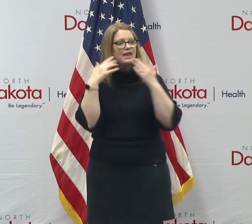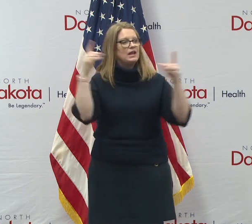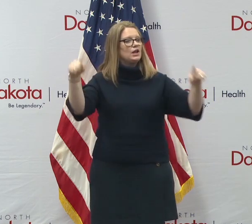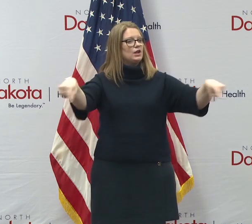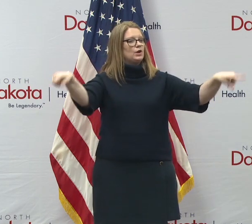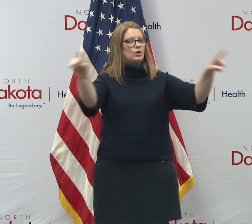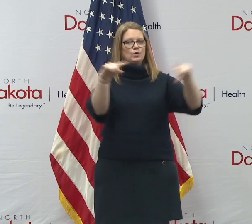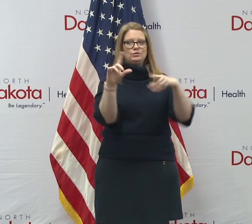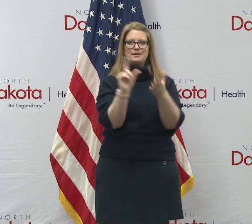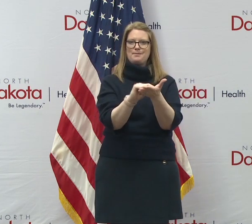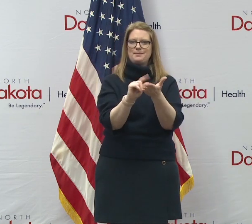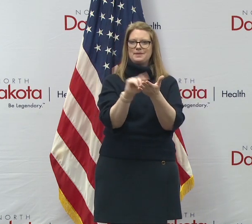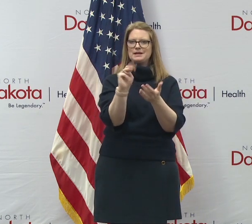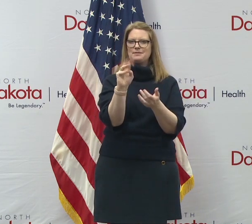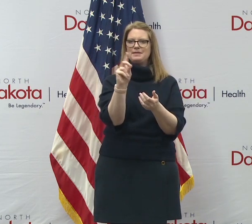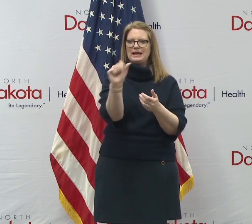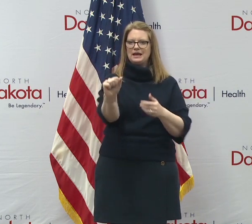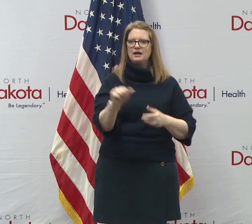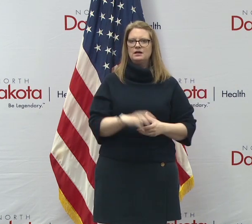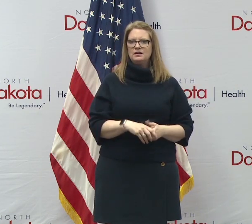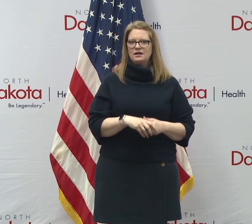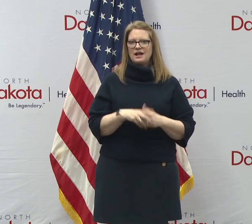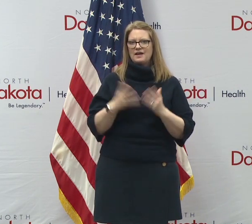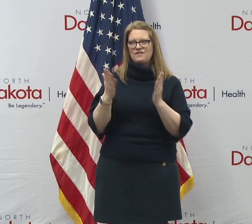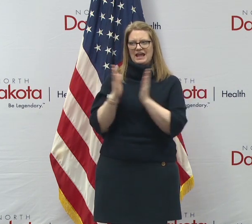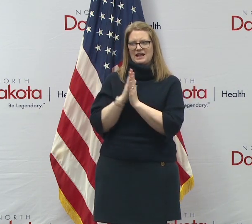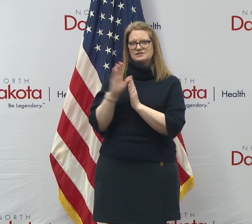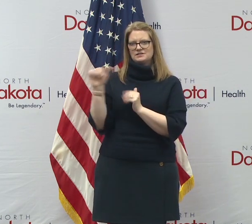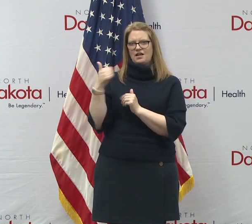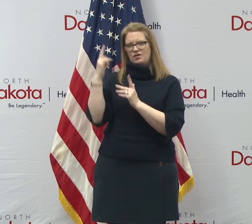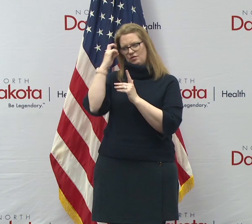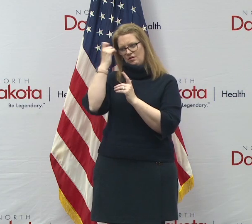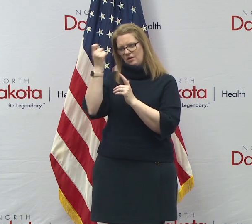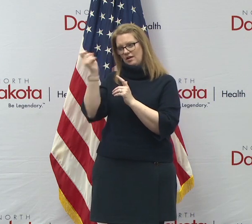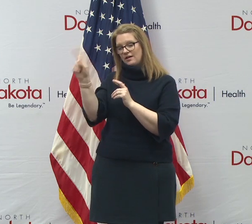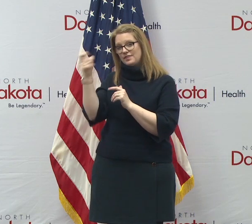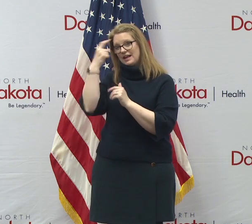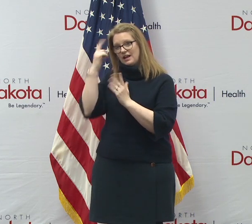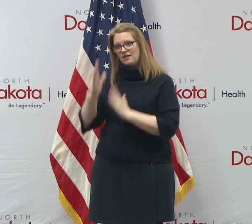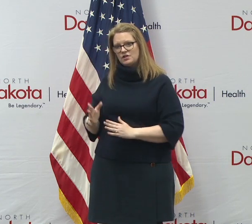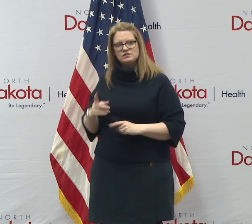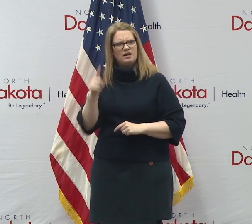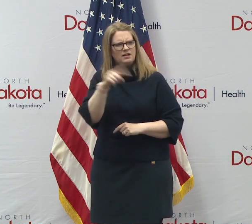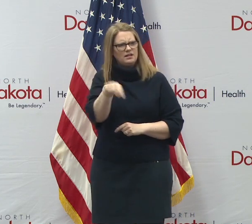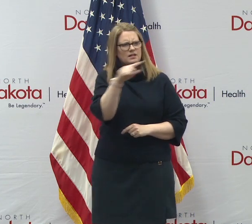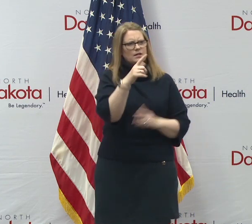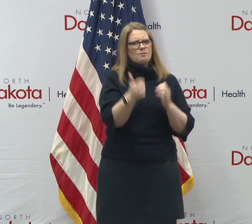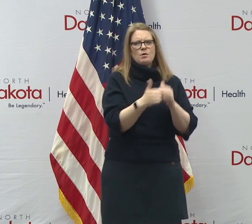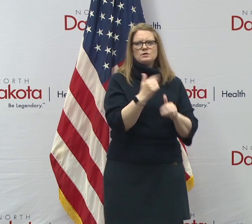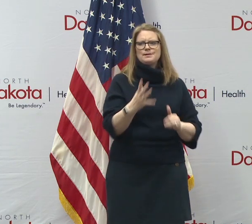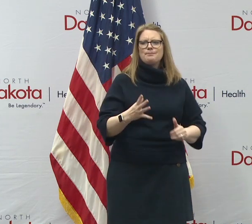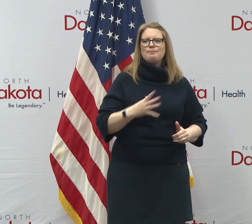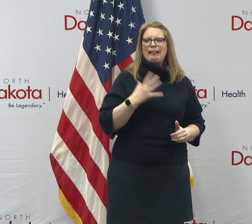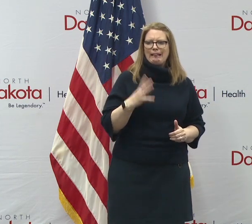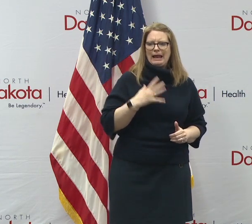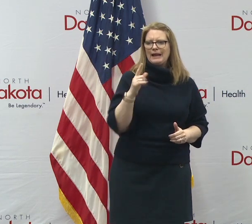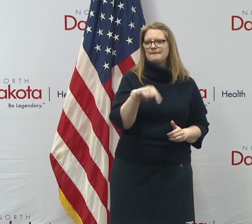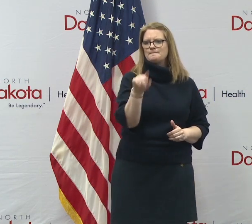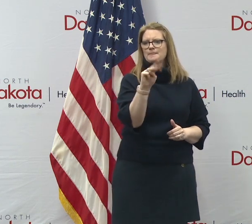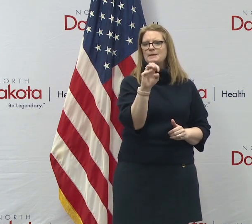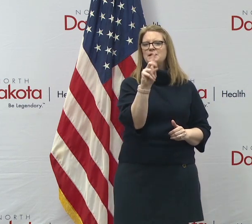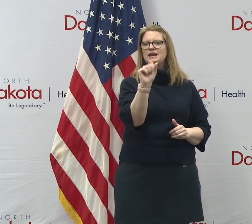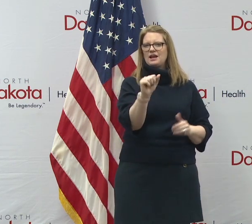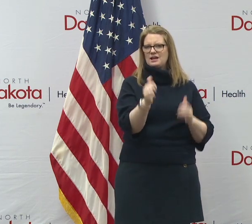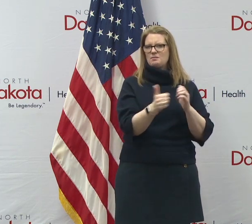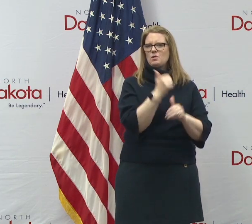because, uh, this is, uh, I've talked to other governors. We have to have, uh, the most competent and most polite media in the country right here in North Dakota.